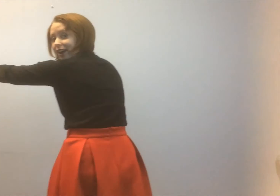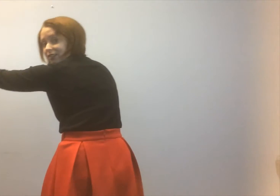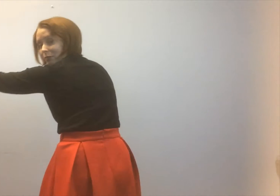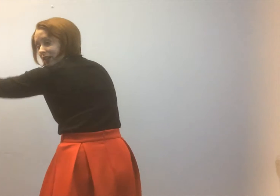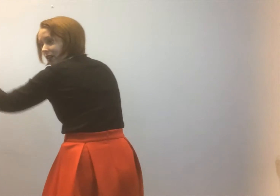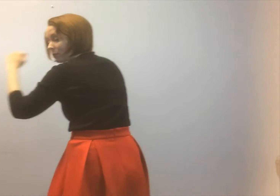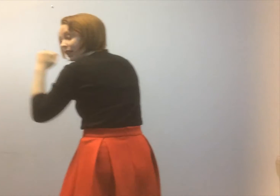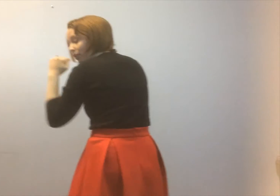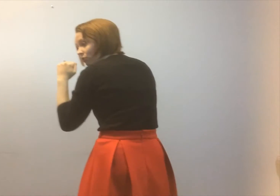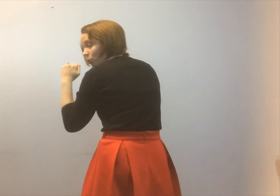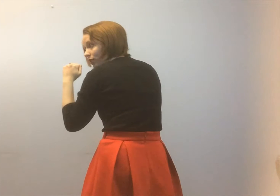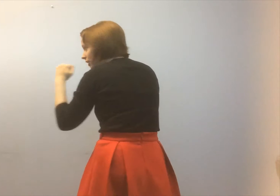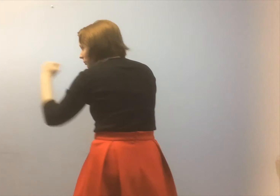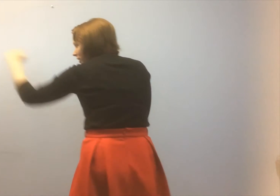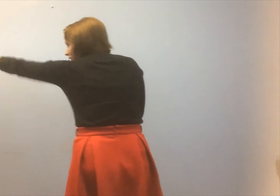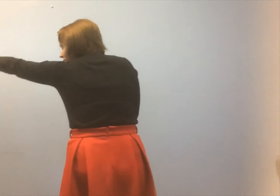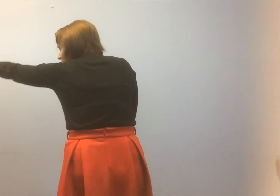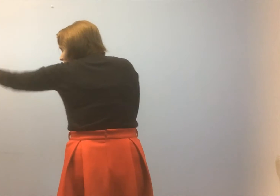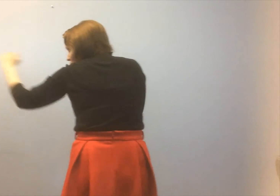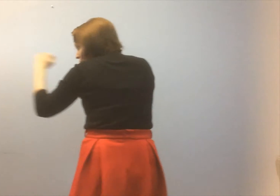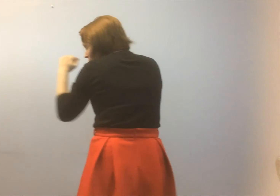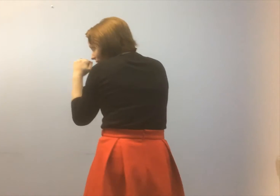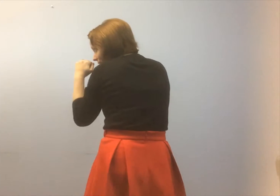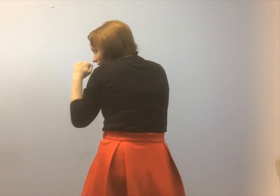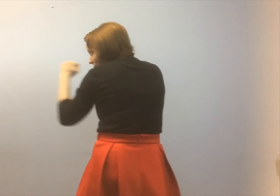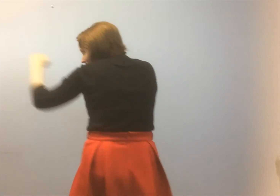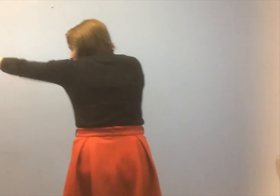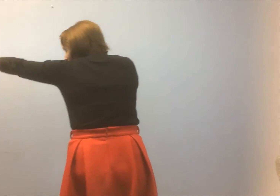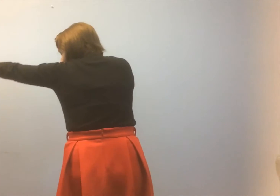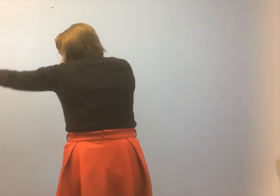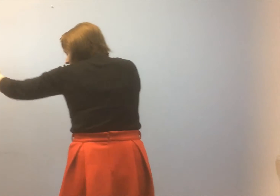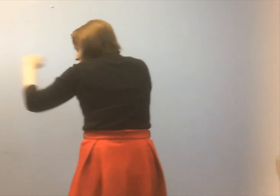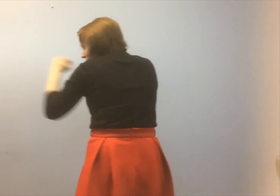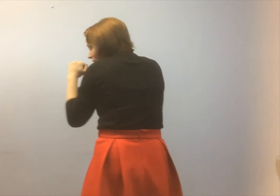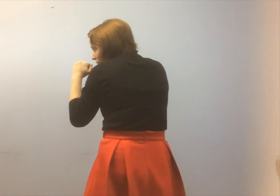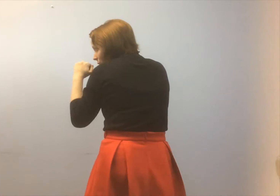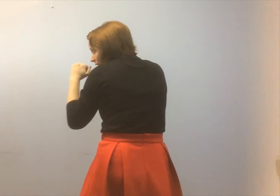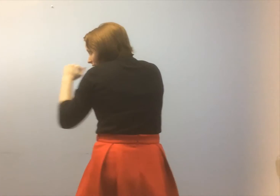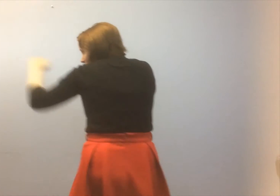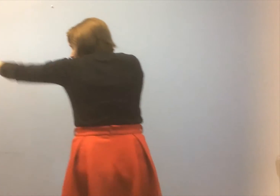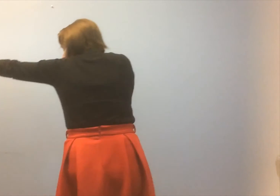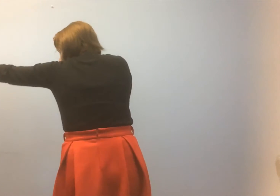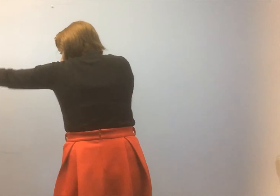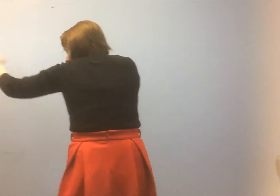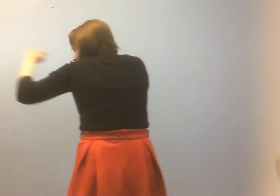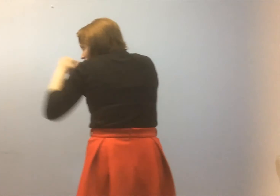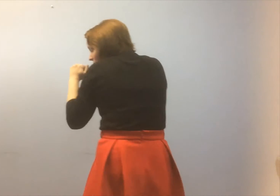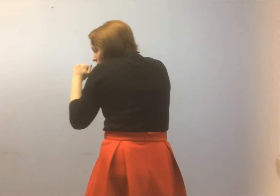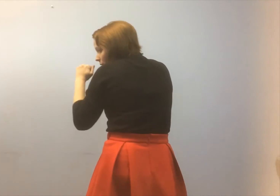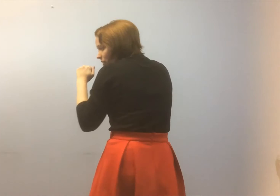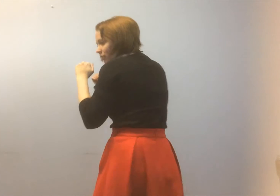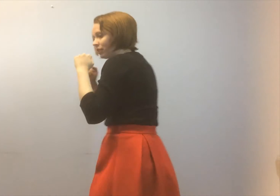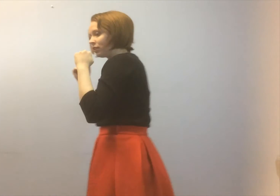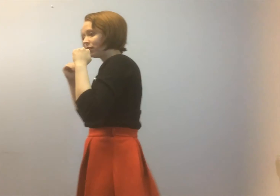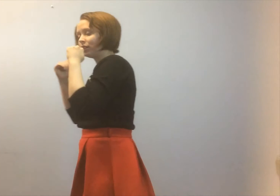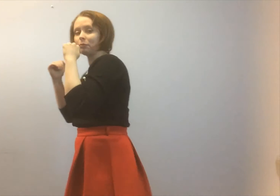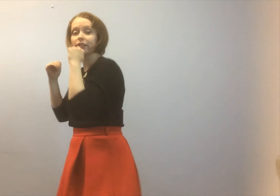as I'm hitting them leaning forward a little bit it's totally fine and then forward out and then forward because